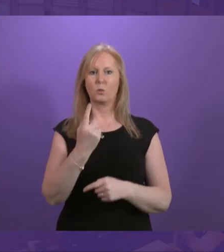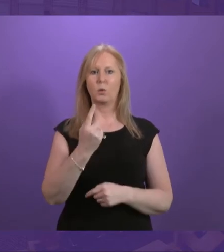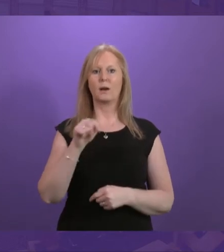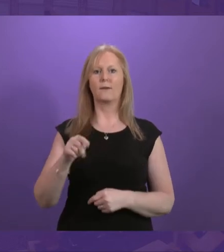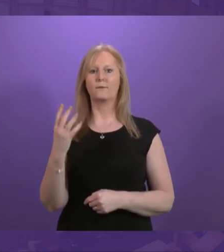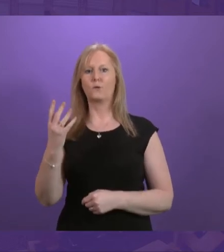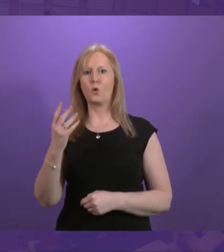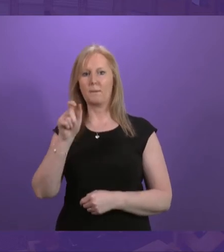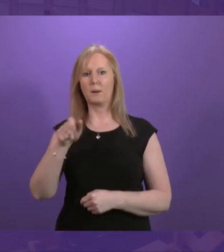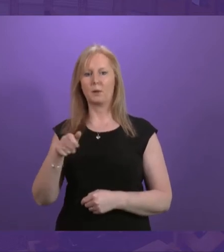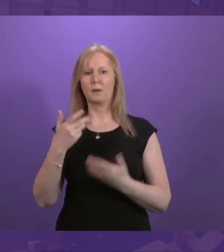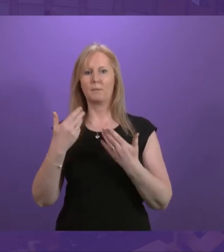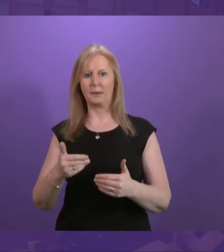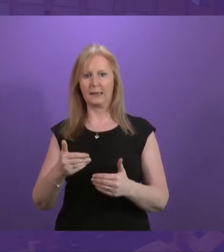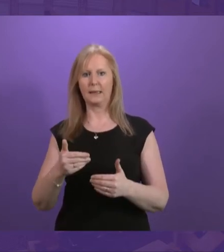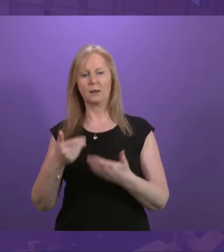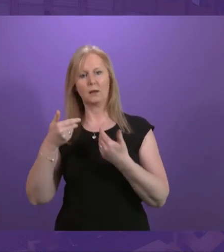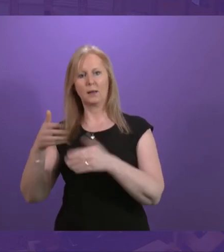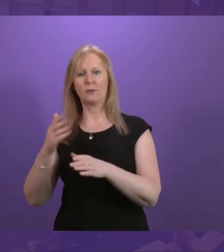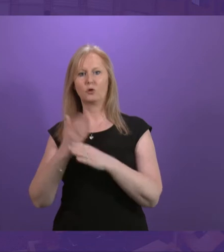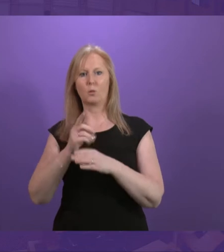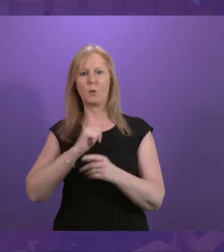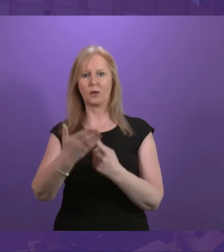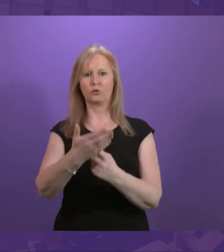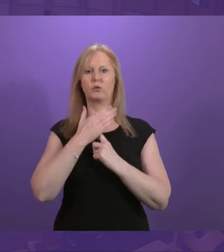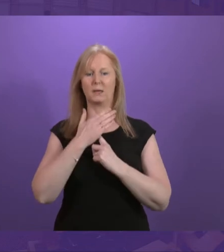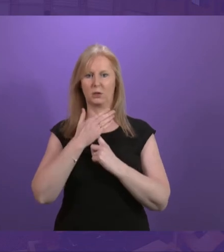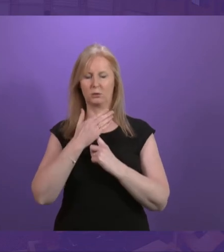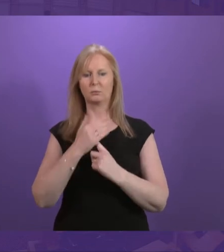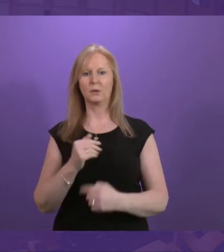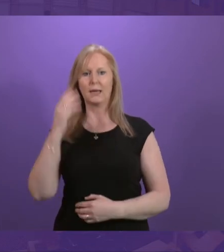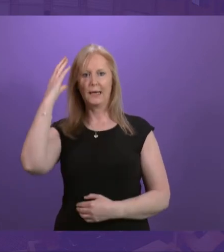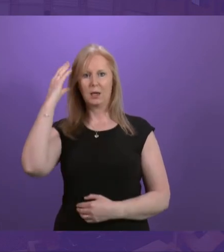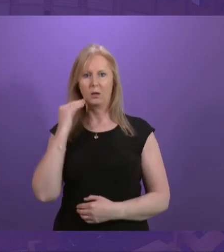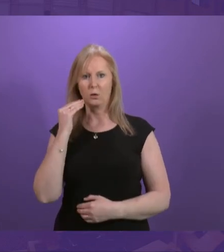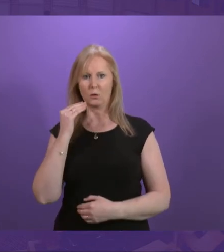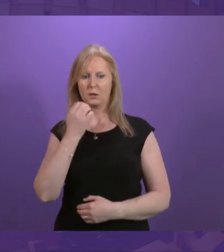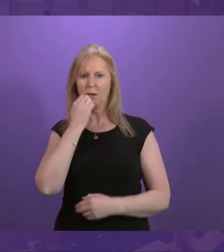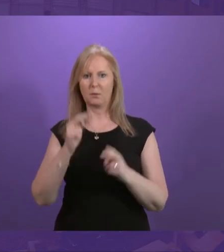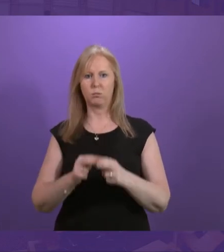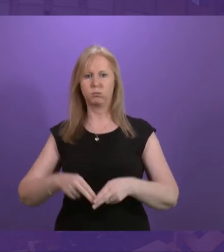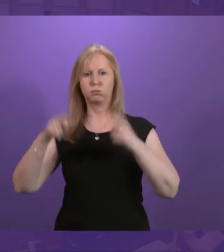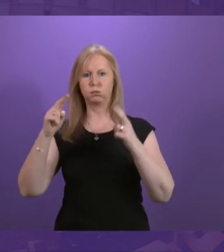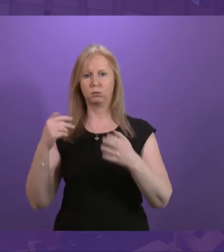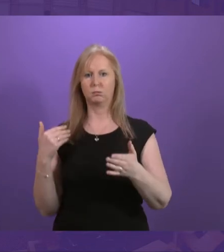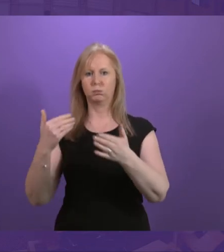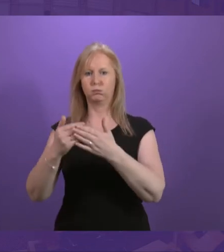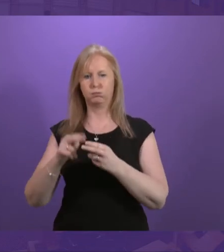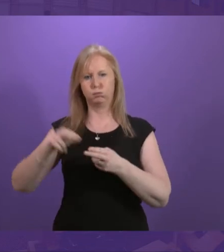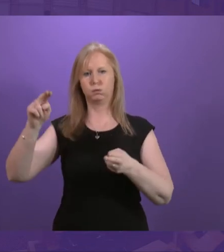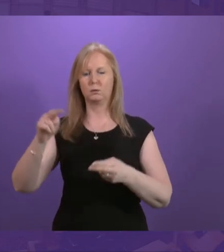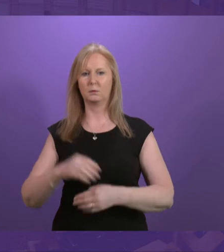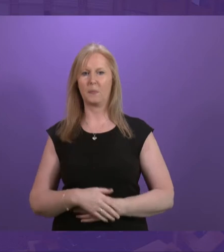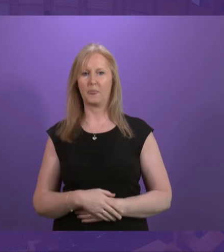due to discrimination. The number of people with hearing loss is at an all-time high and is increasing as the